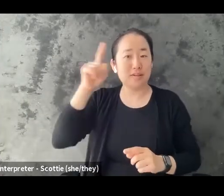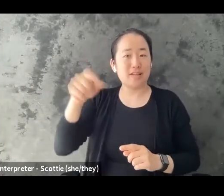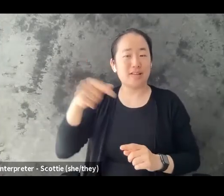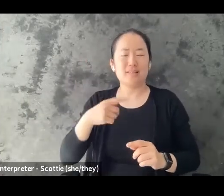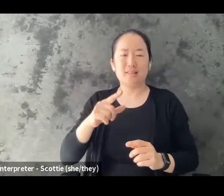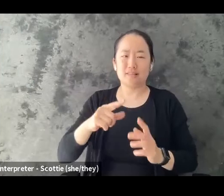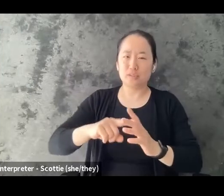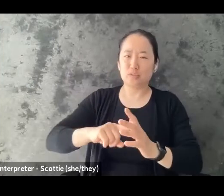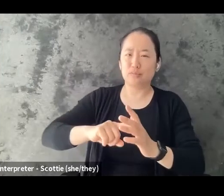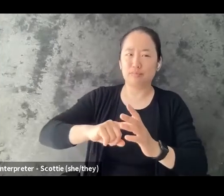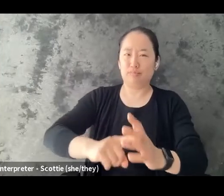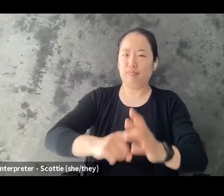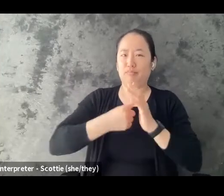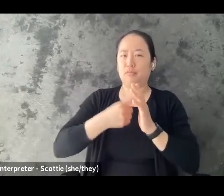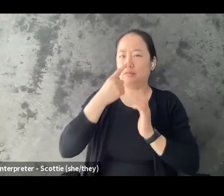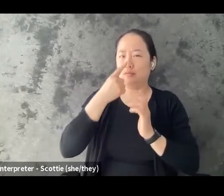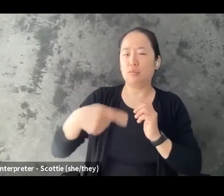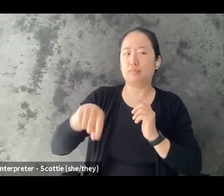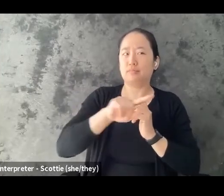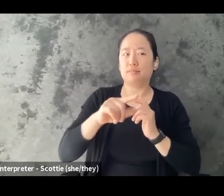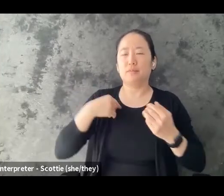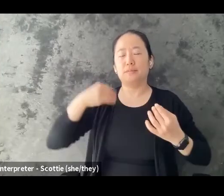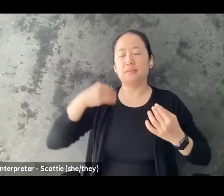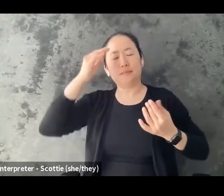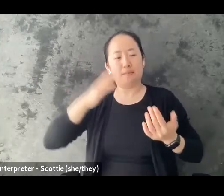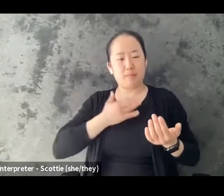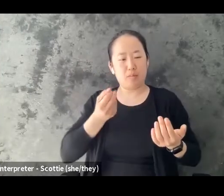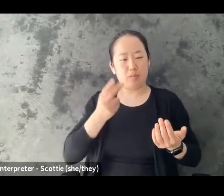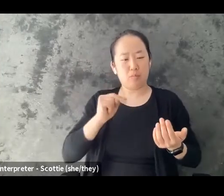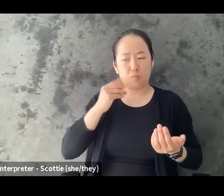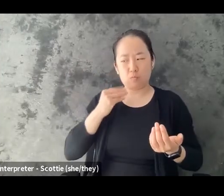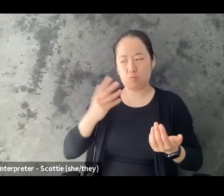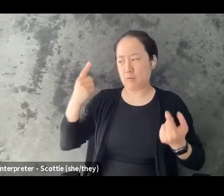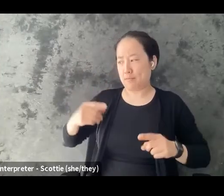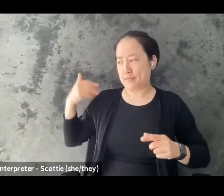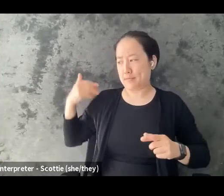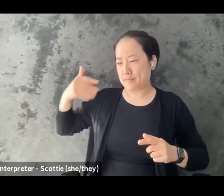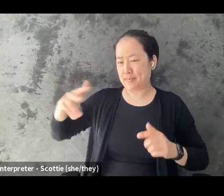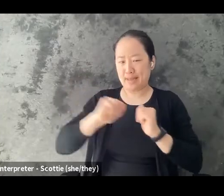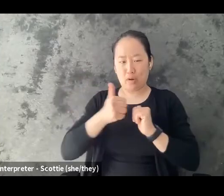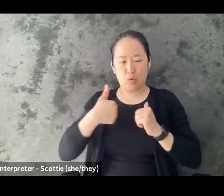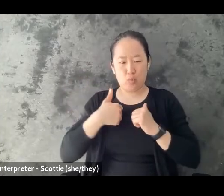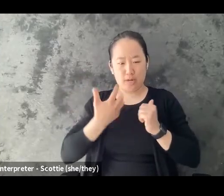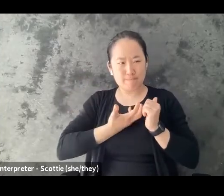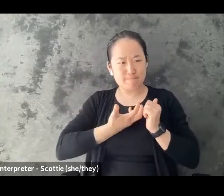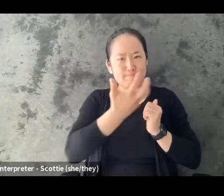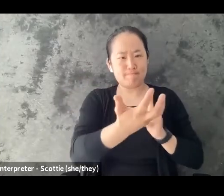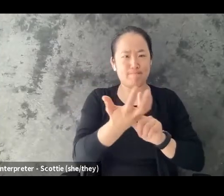who is looking for a space to think more about their past experiences and how they might want to talk about them with other people. So this